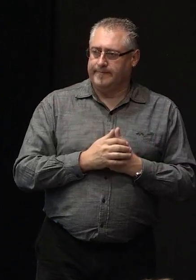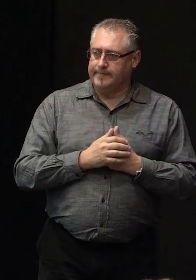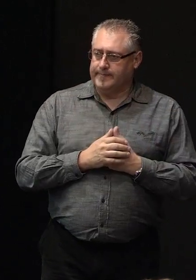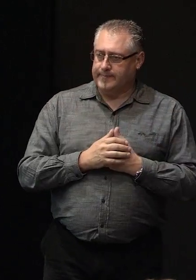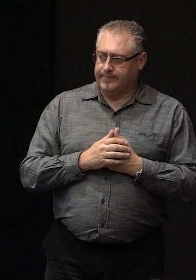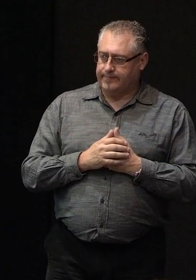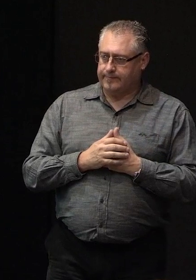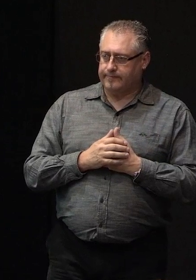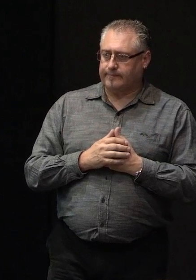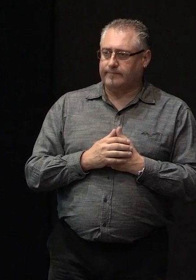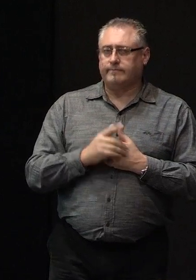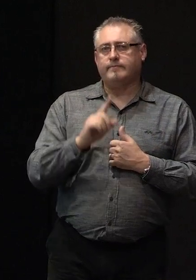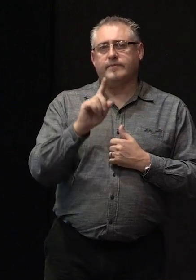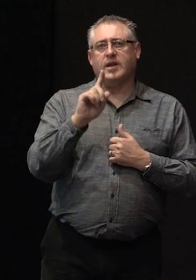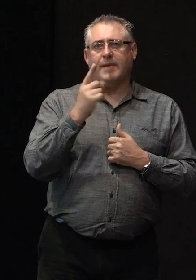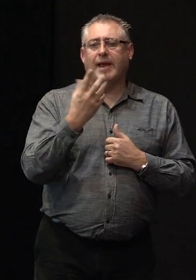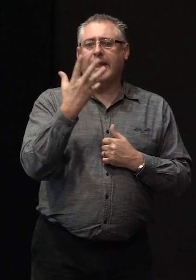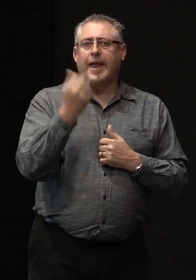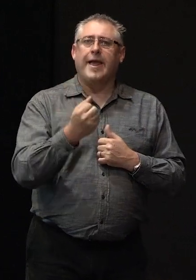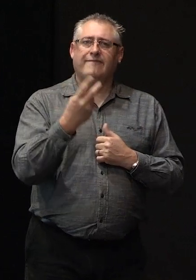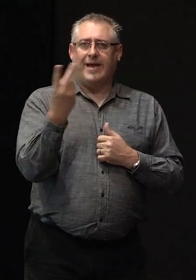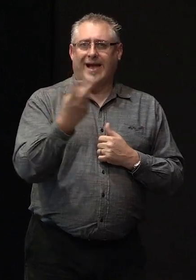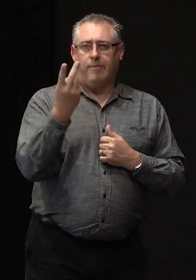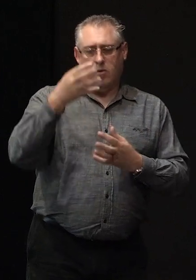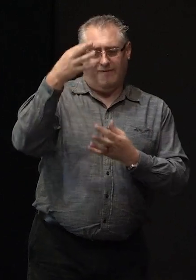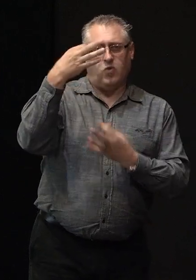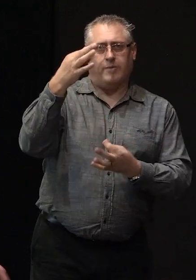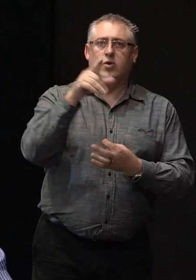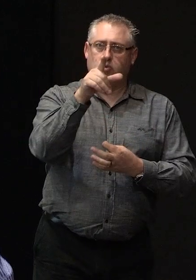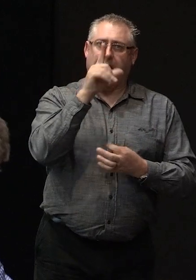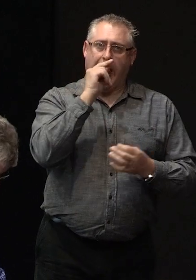there is a couple of documents that you can refer to